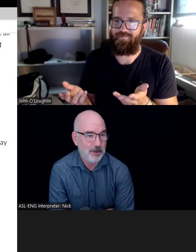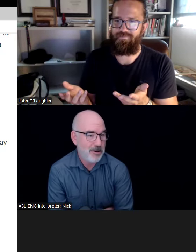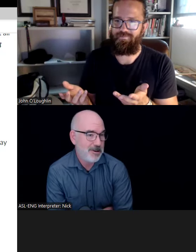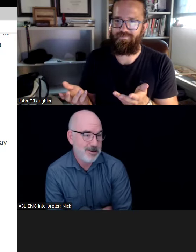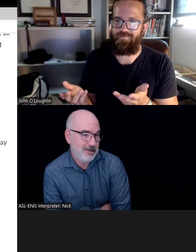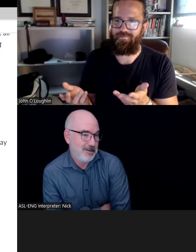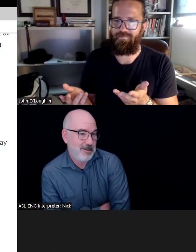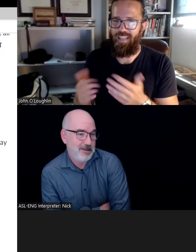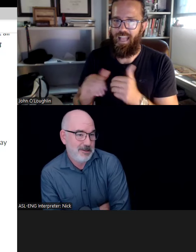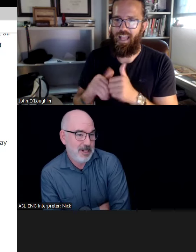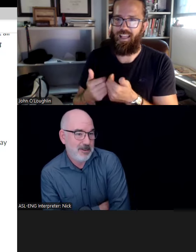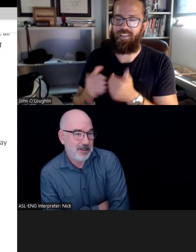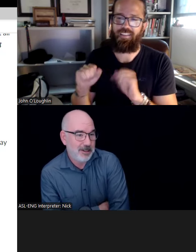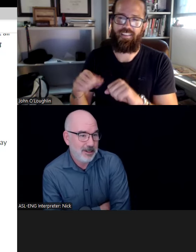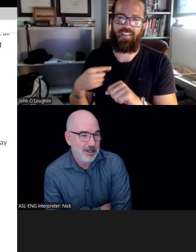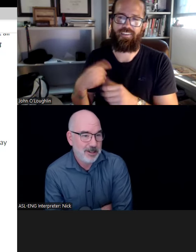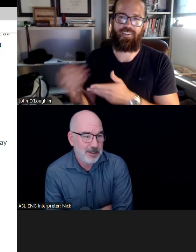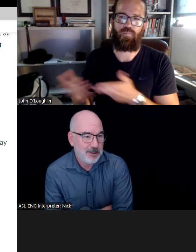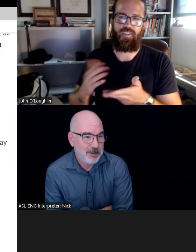or whatever.